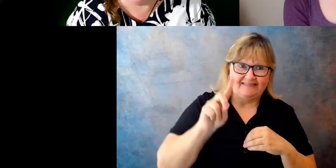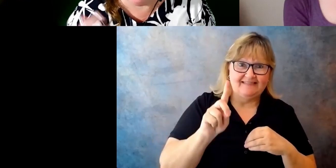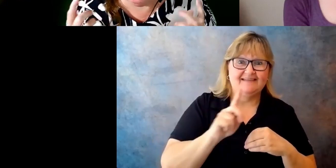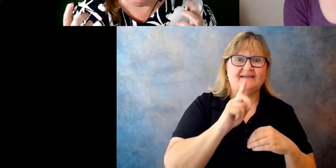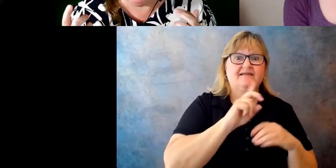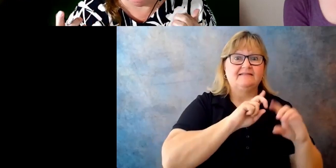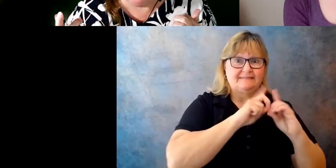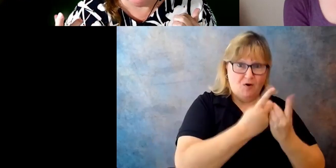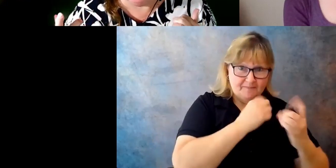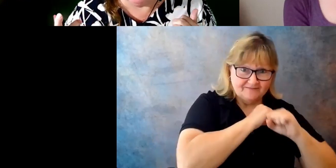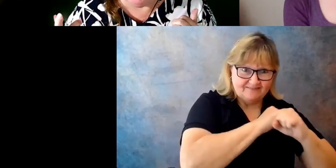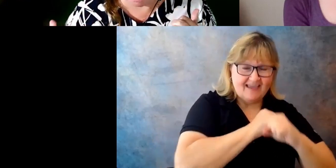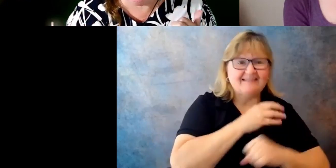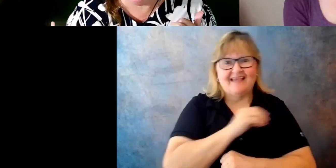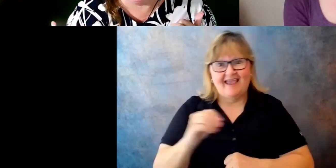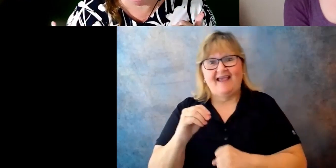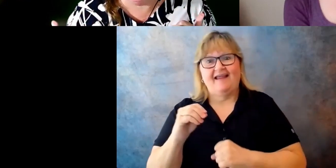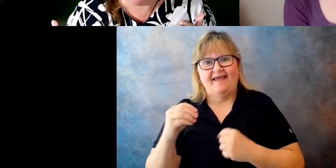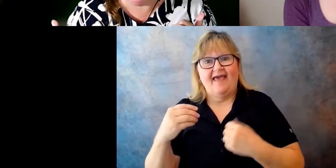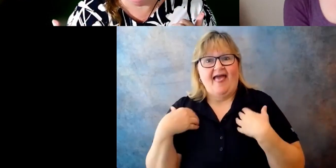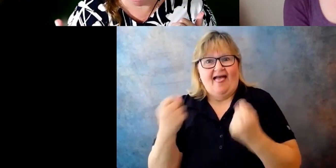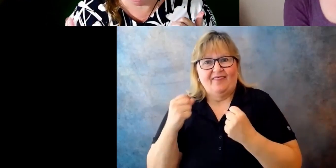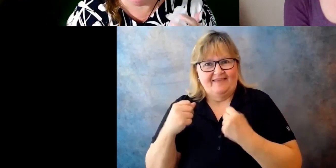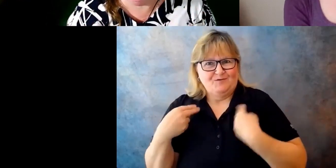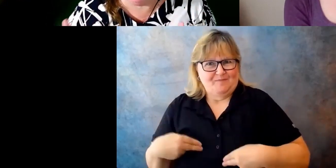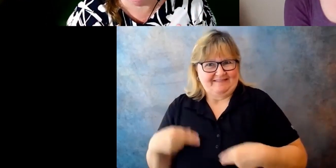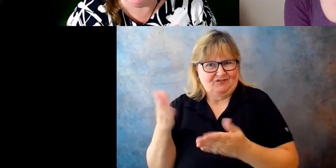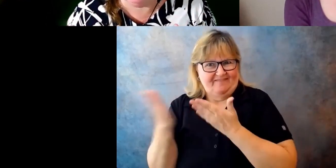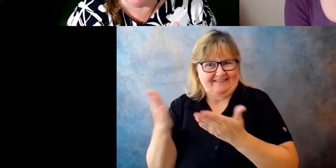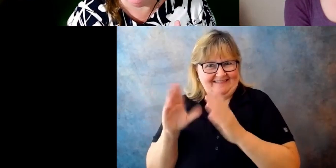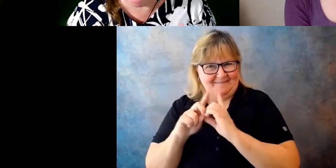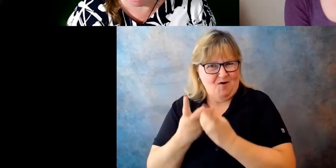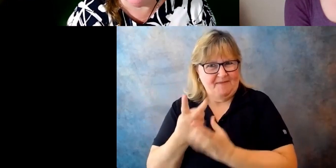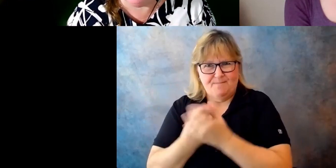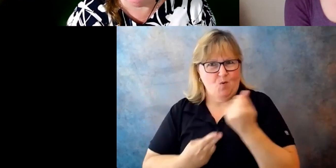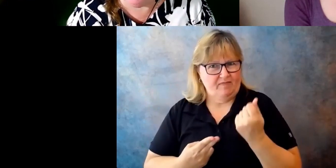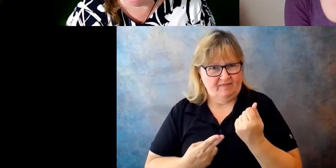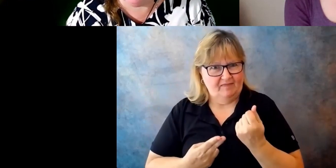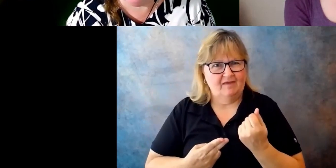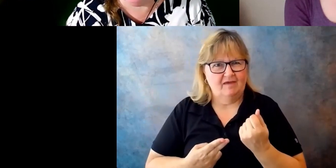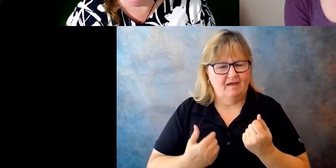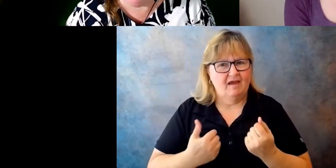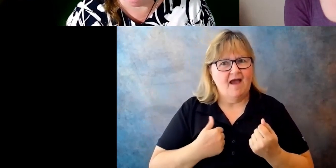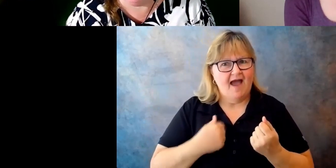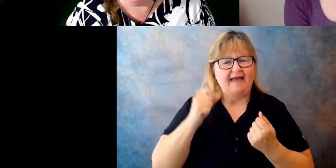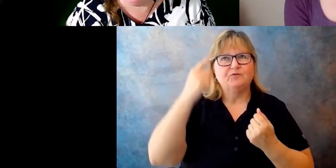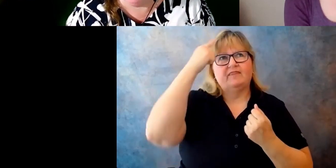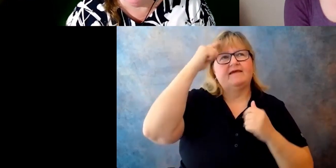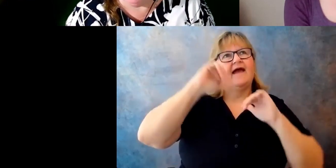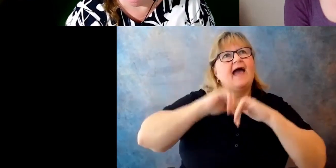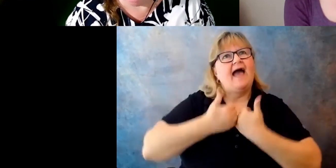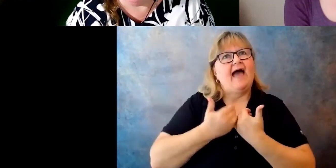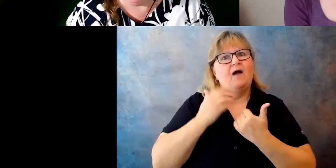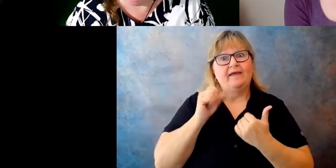was able to think about, you know, how would this, by the US ratifying, how would that impact military families